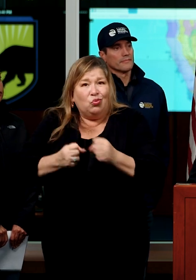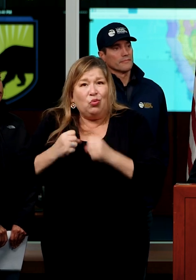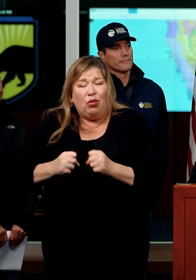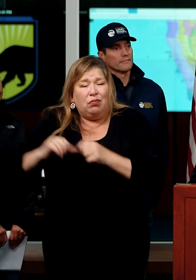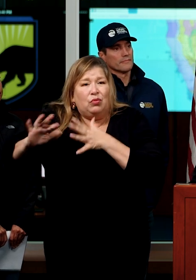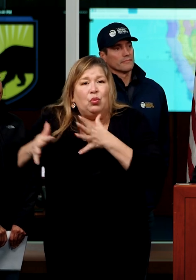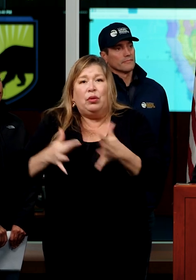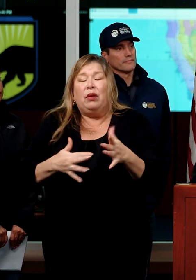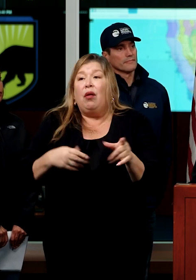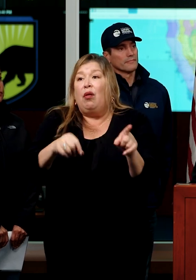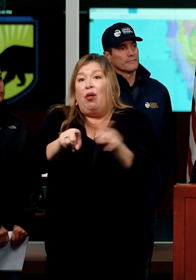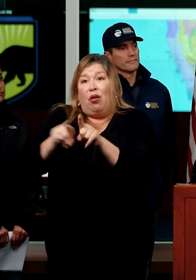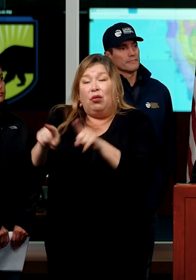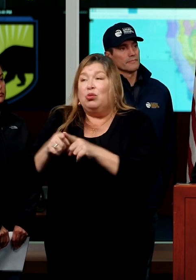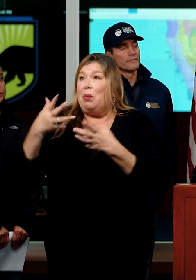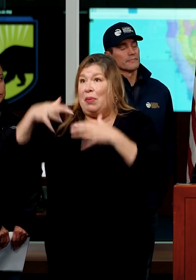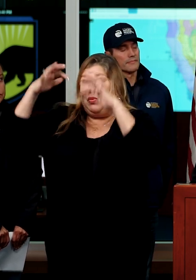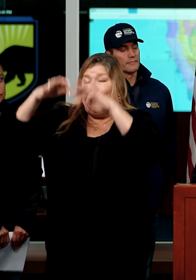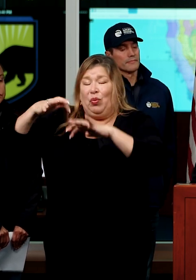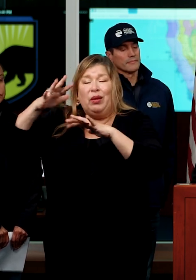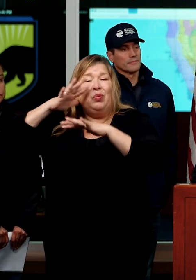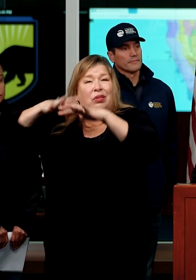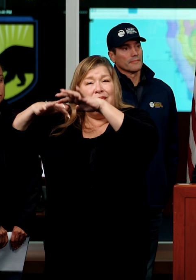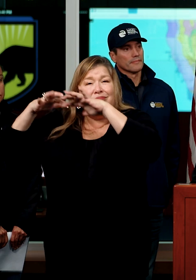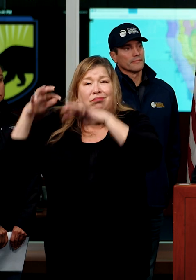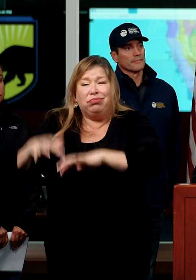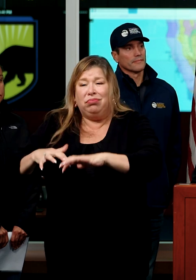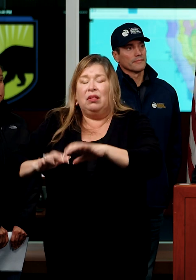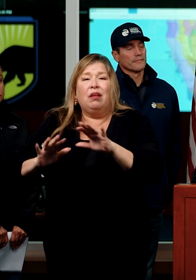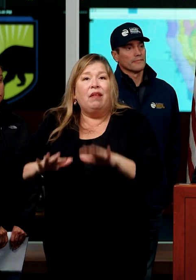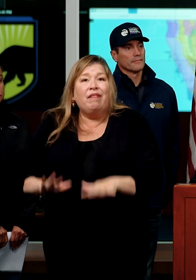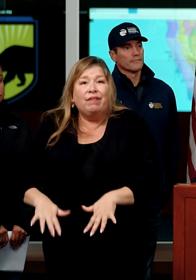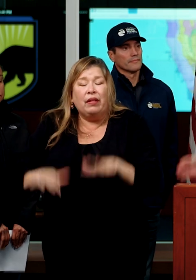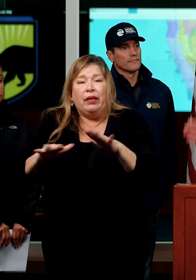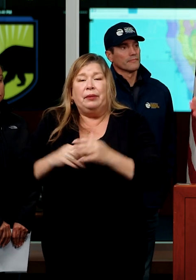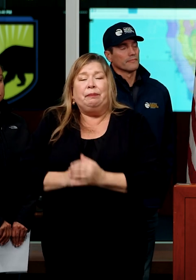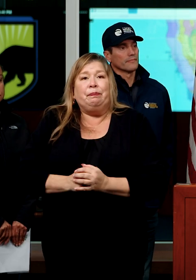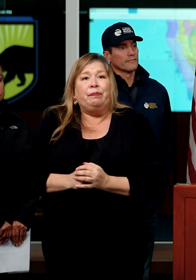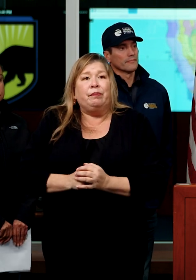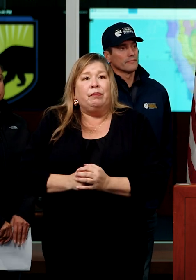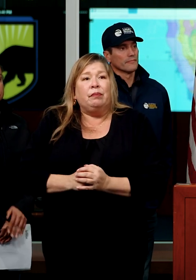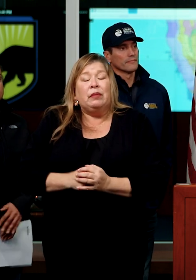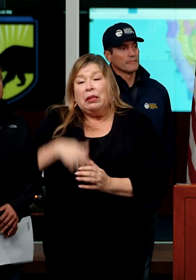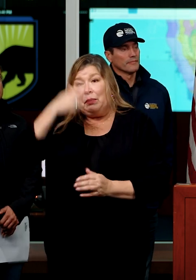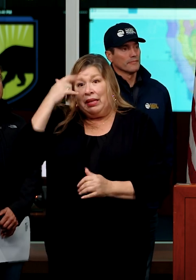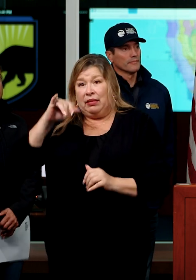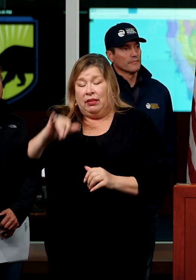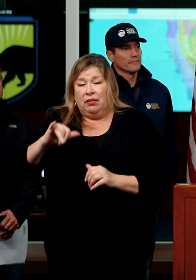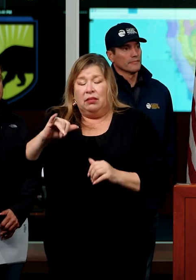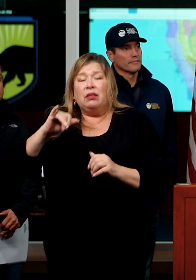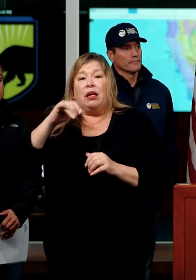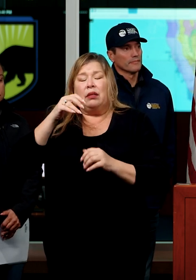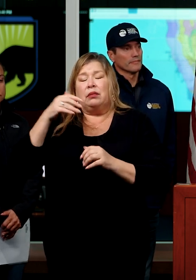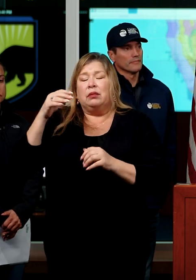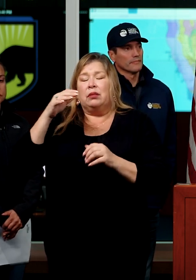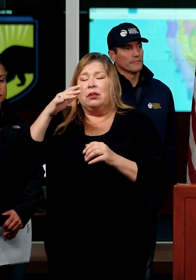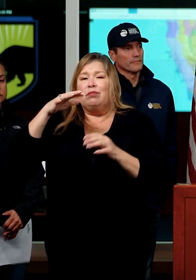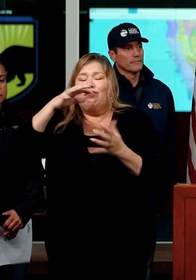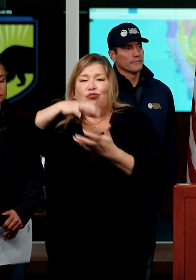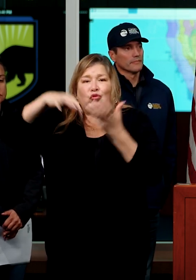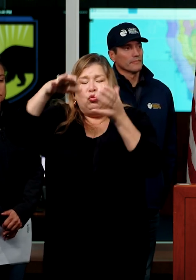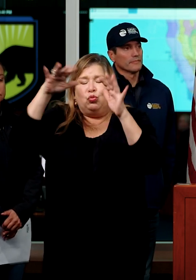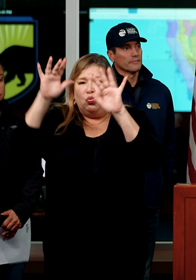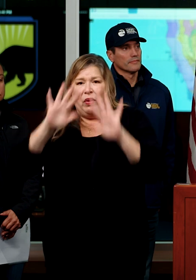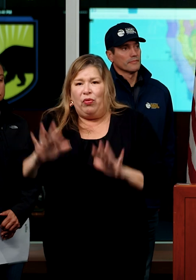of the actual precipitation and the flooding. We expect, uh, the storm is now moving south a little bit, San Jose